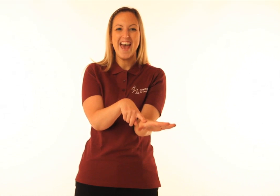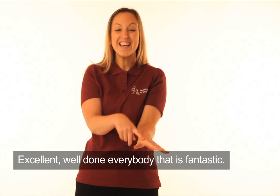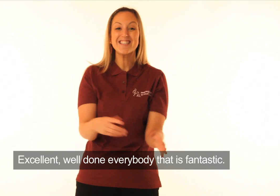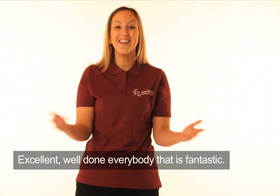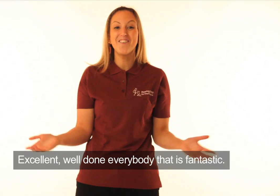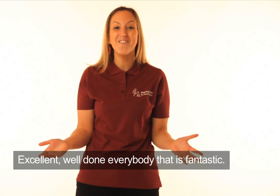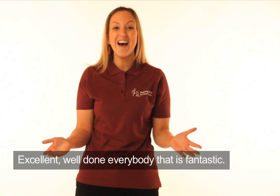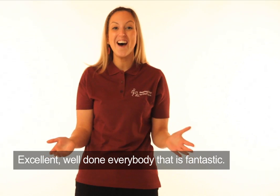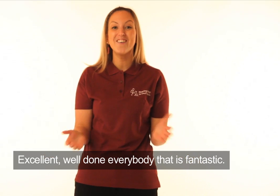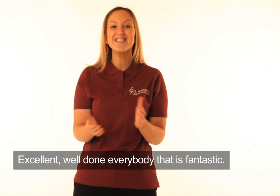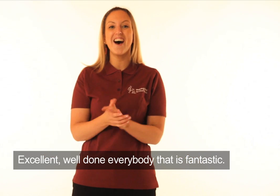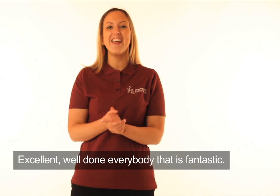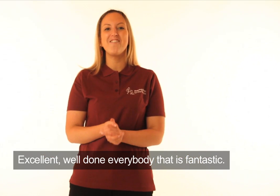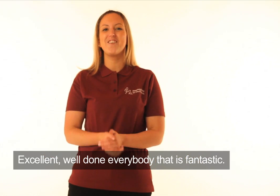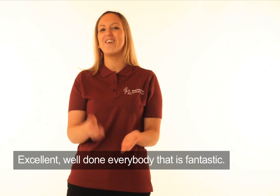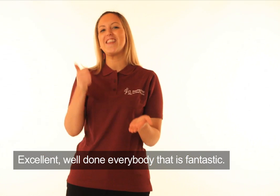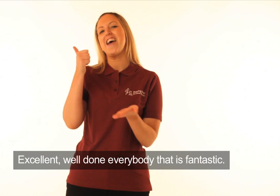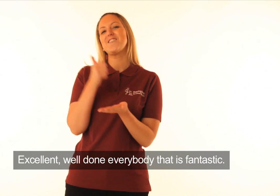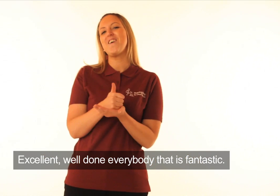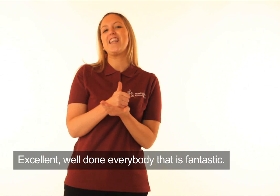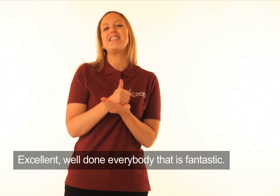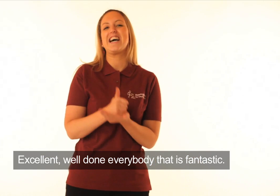Excellent. Well done, everybody. That is fantastic.